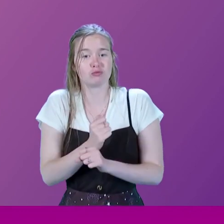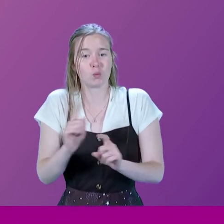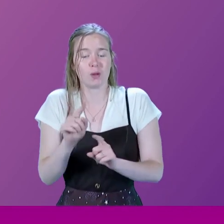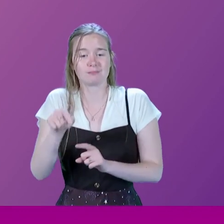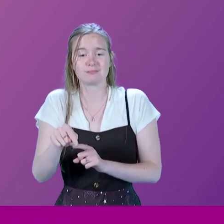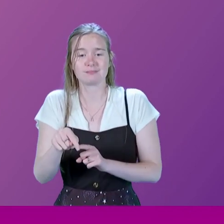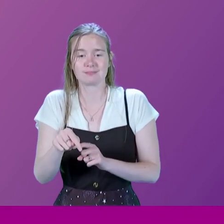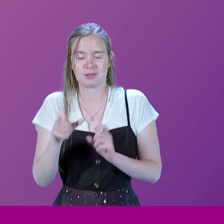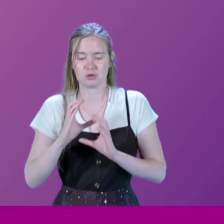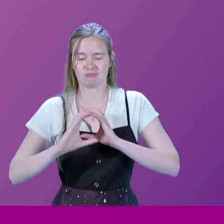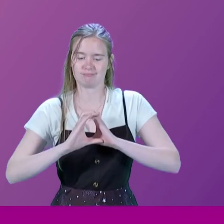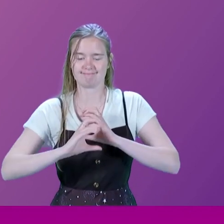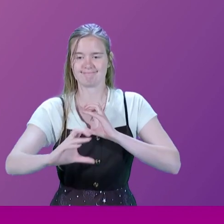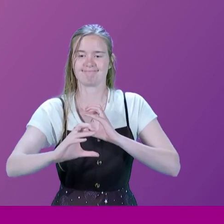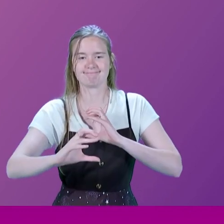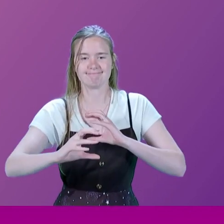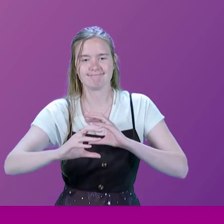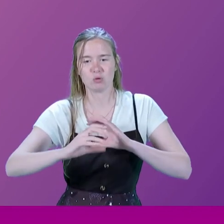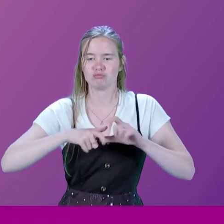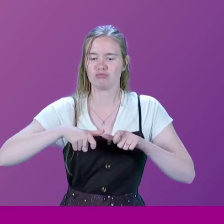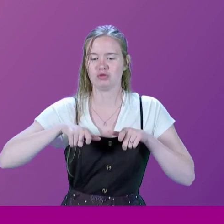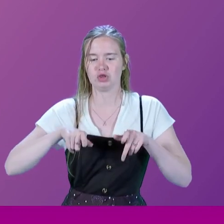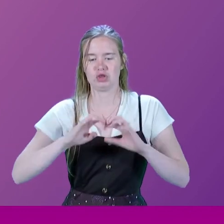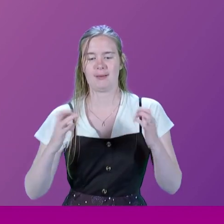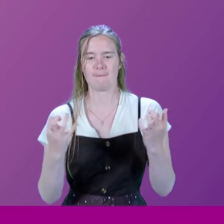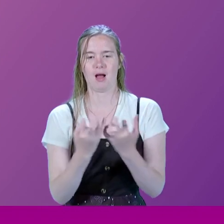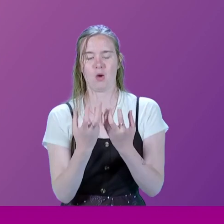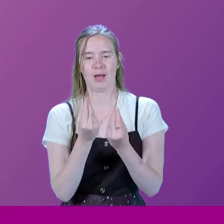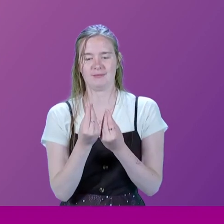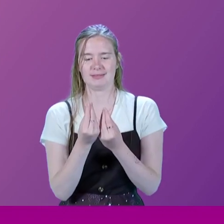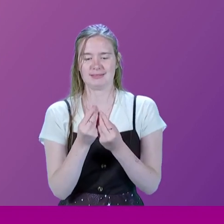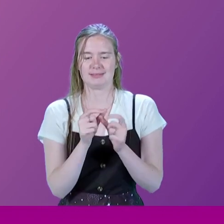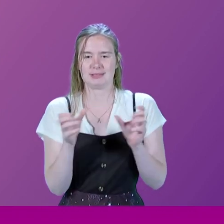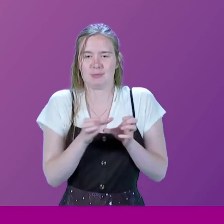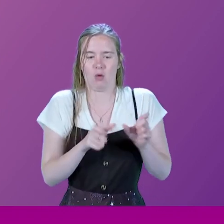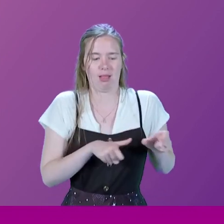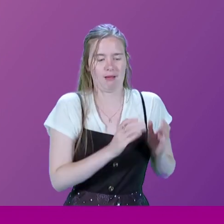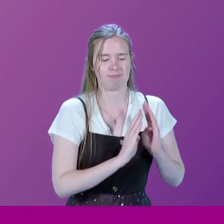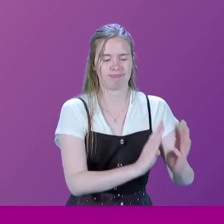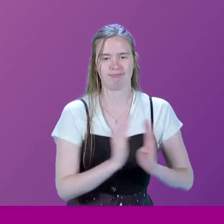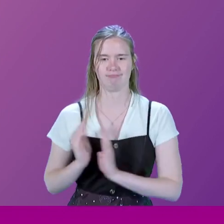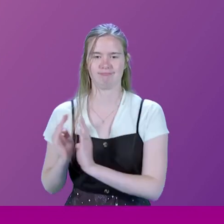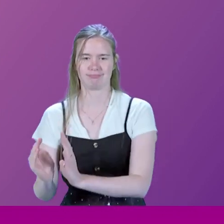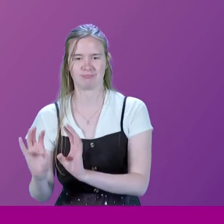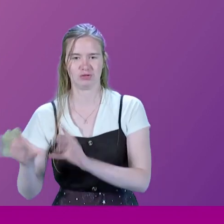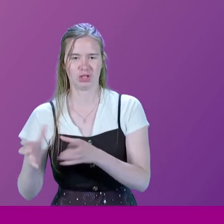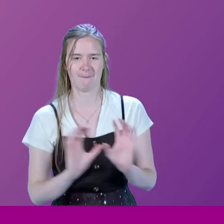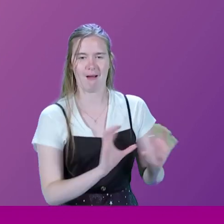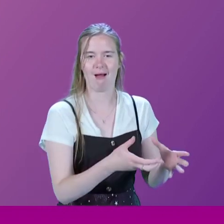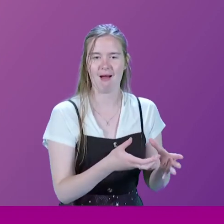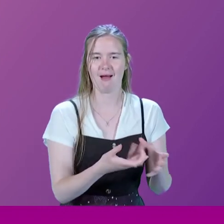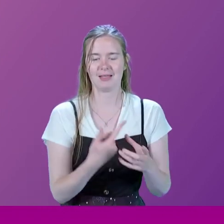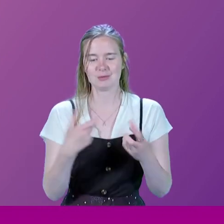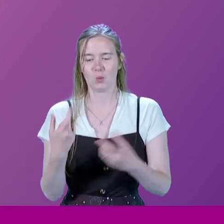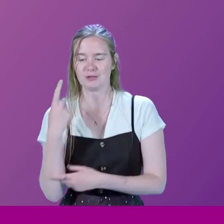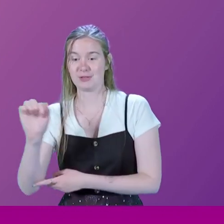central oblong chamber. And on each side of it, there are narrower oblong chambers. And one is for those voting